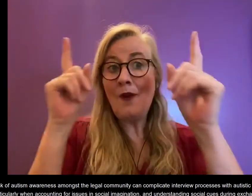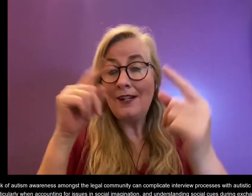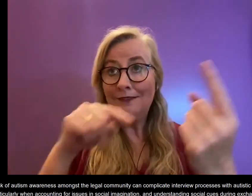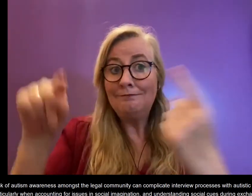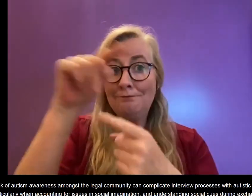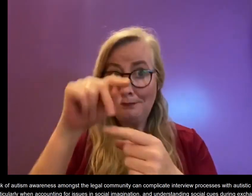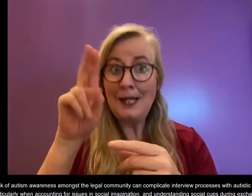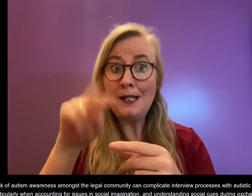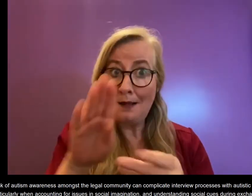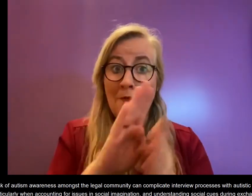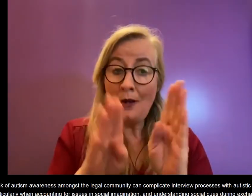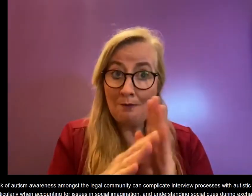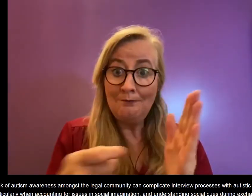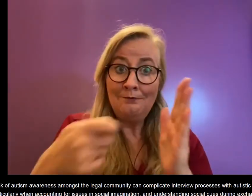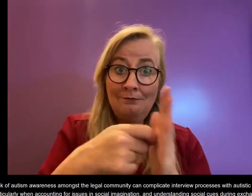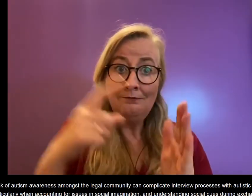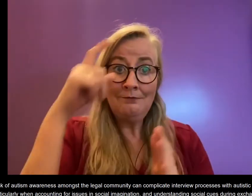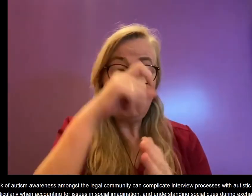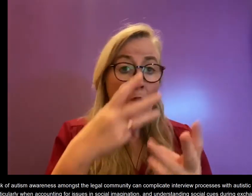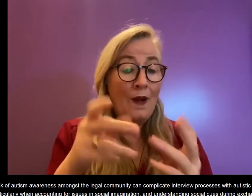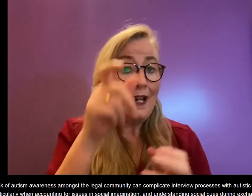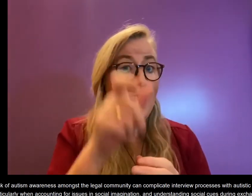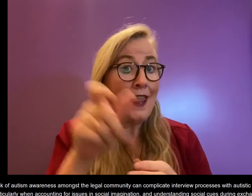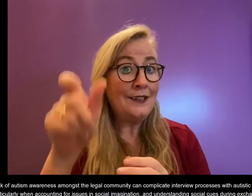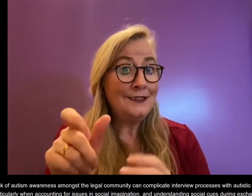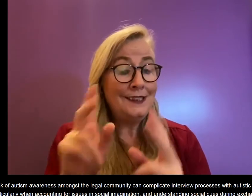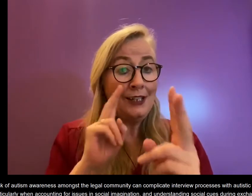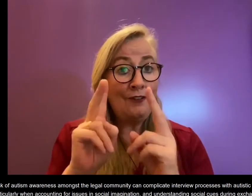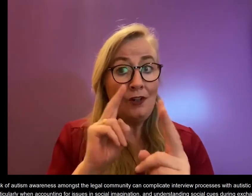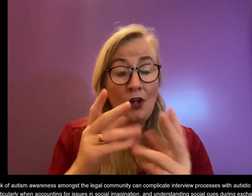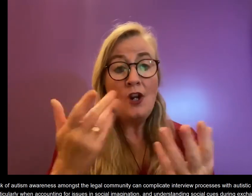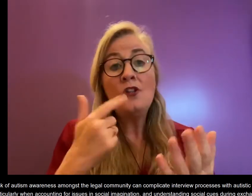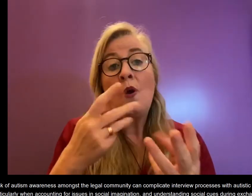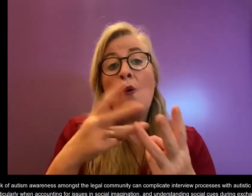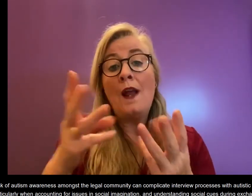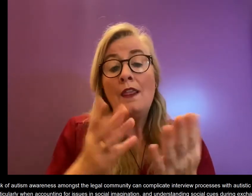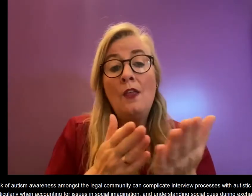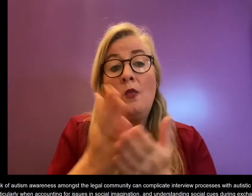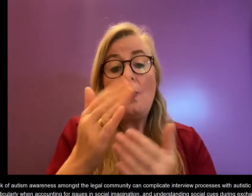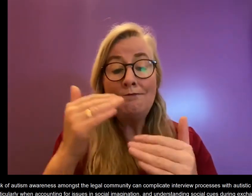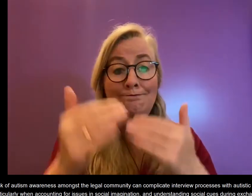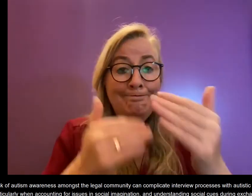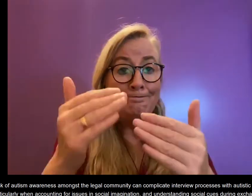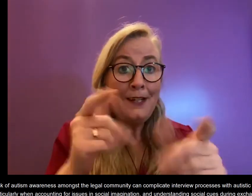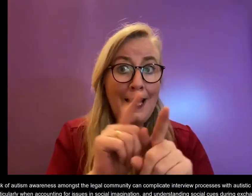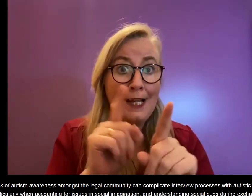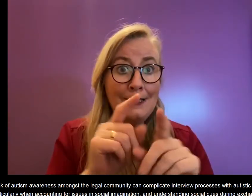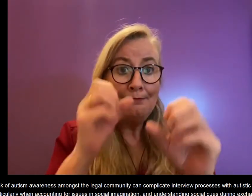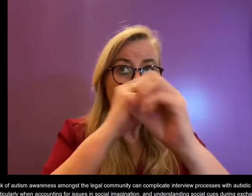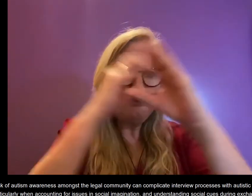the legal community can also complicate the interview process whenever clients are being interviewed. Accounting for issues in social